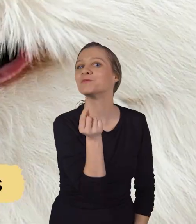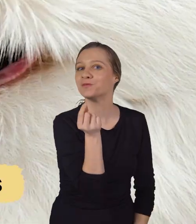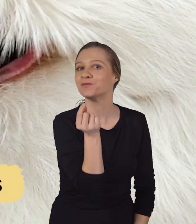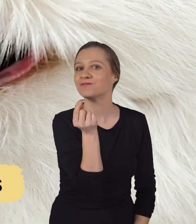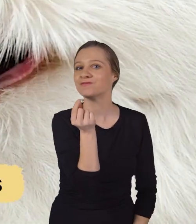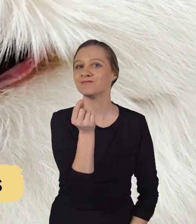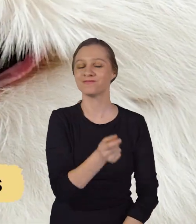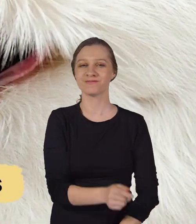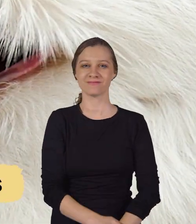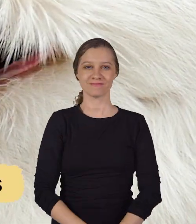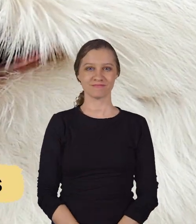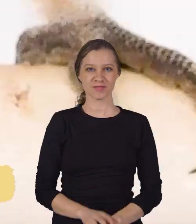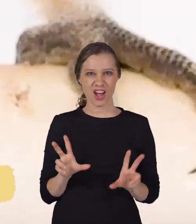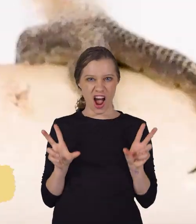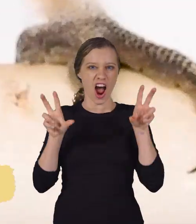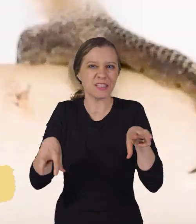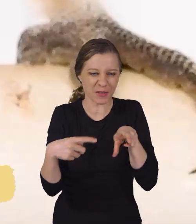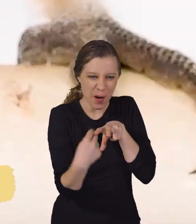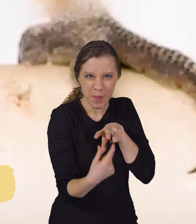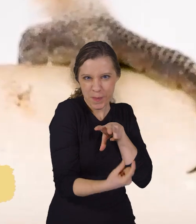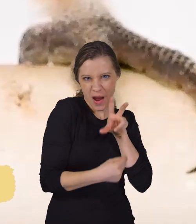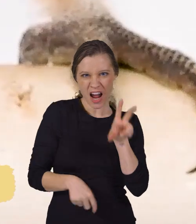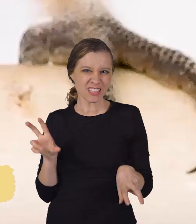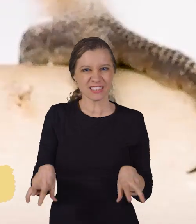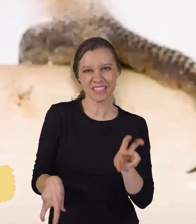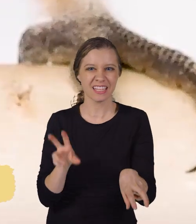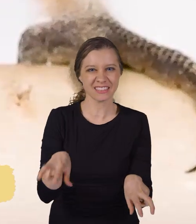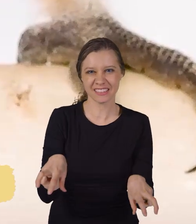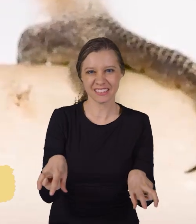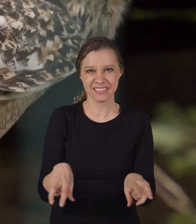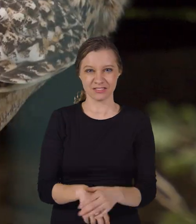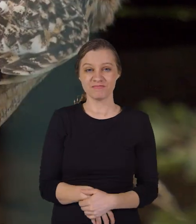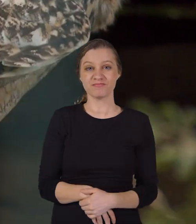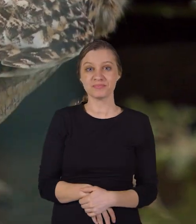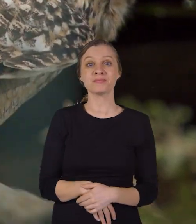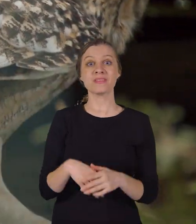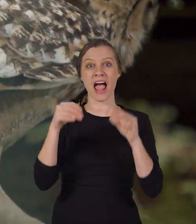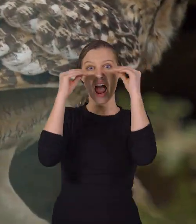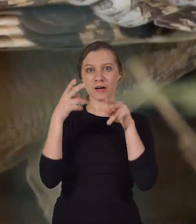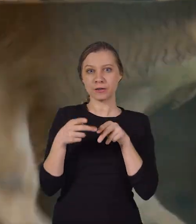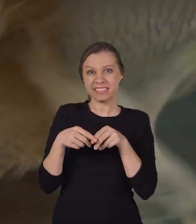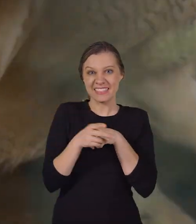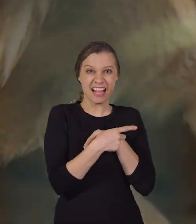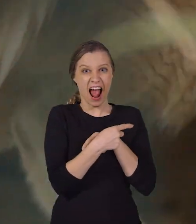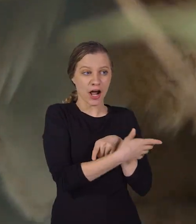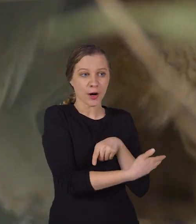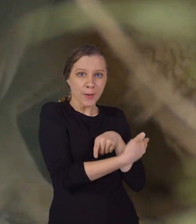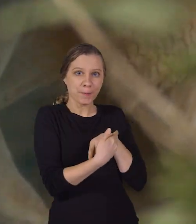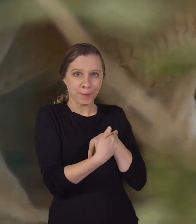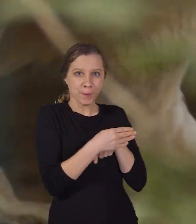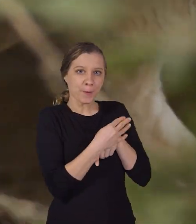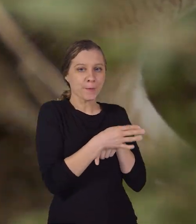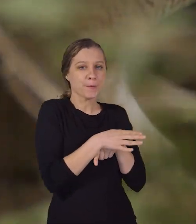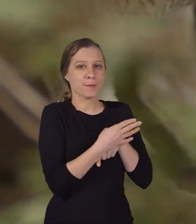hooked beaks, and sharp talons. In addition, owls have short tails,